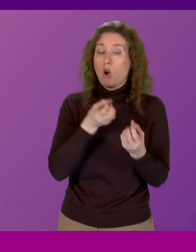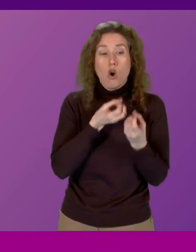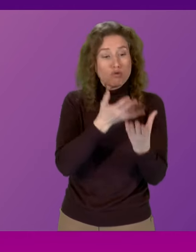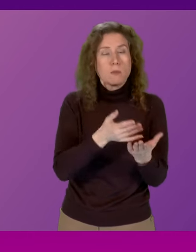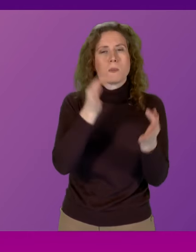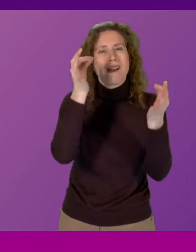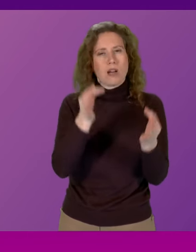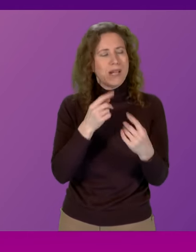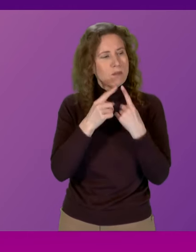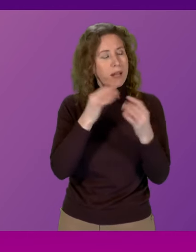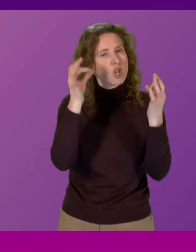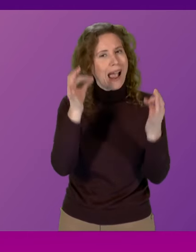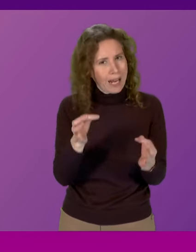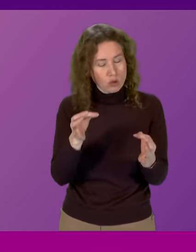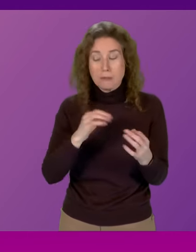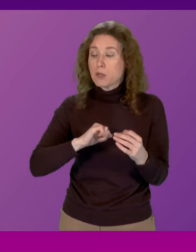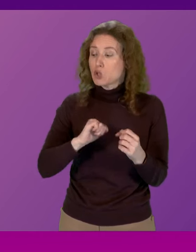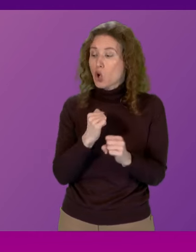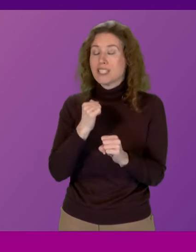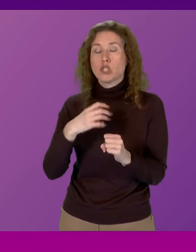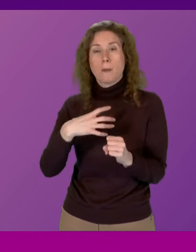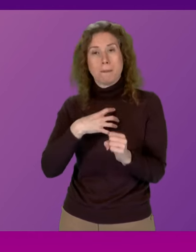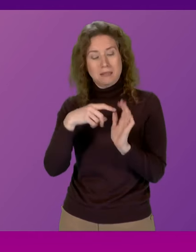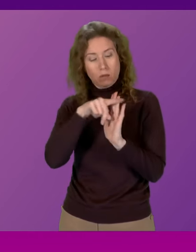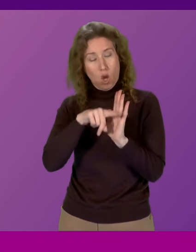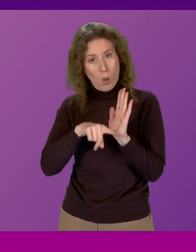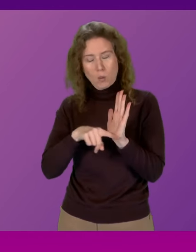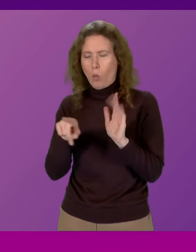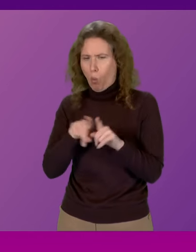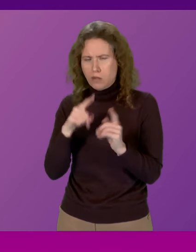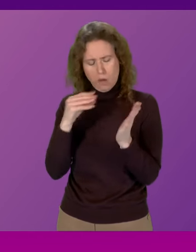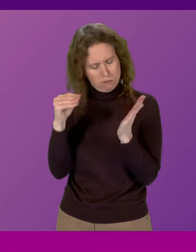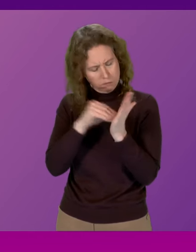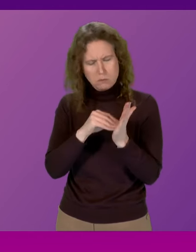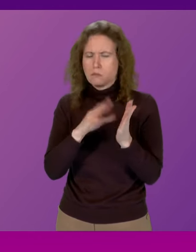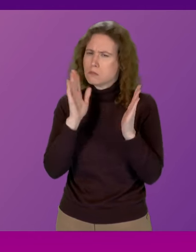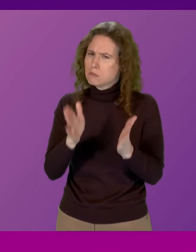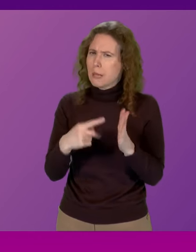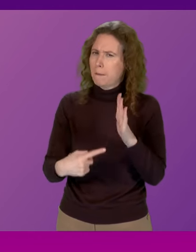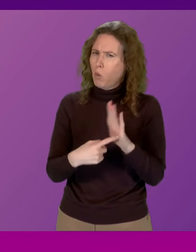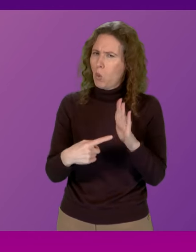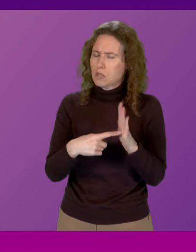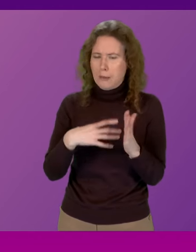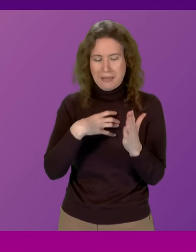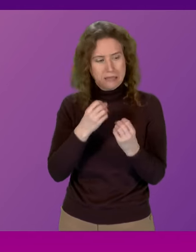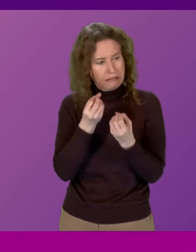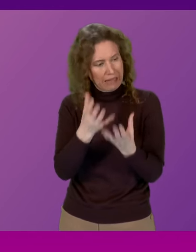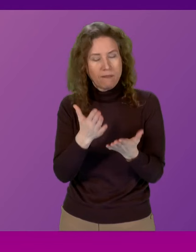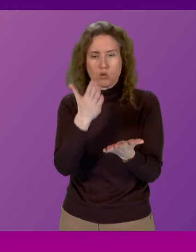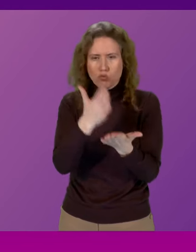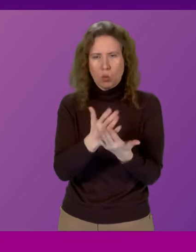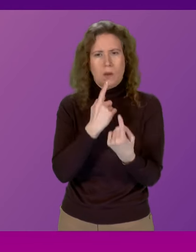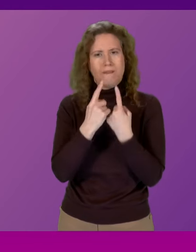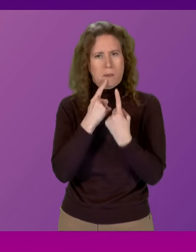contributions and the Scottish ministerial code also states that it is of paramount importance that ministers give accurate and truthful